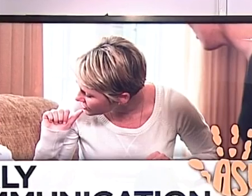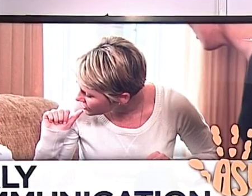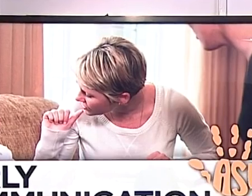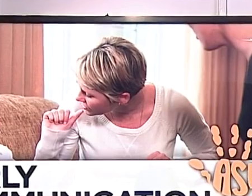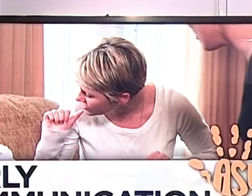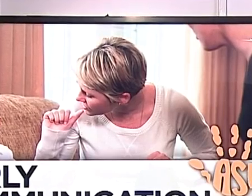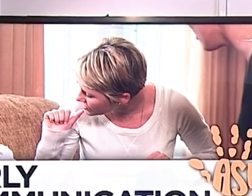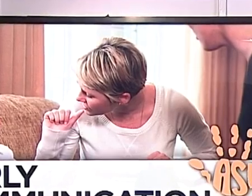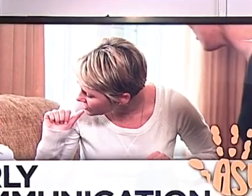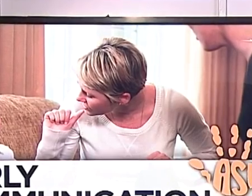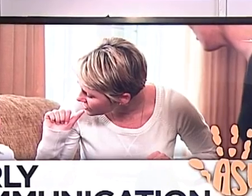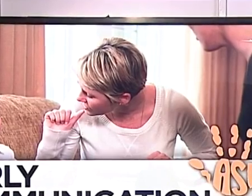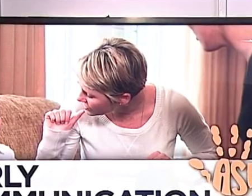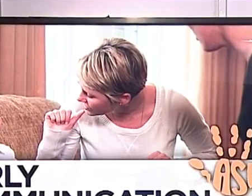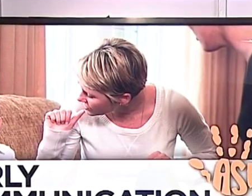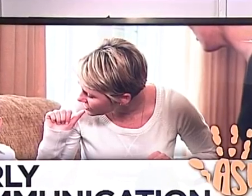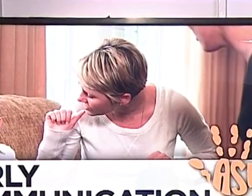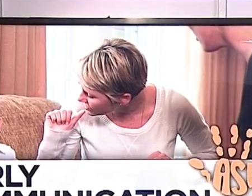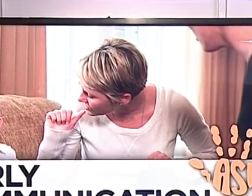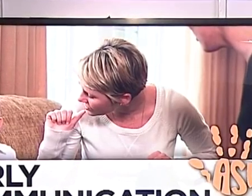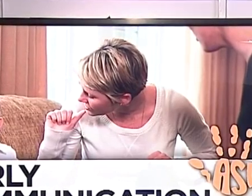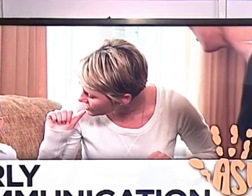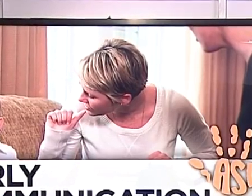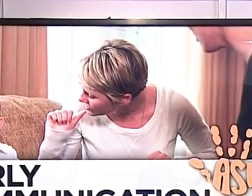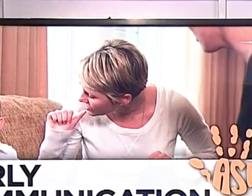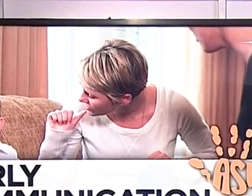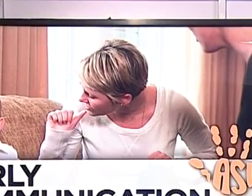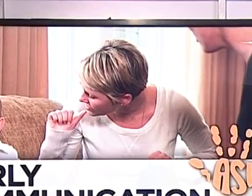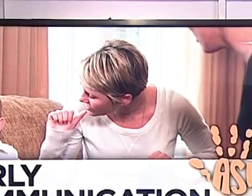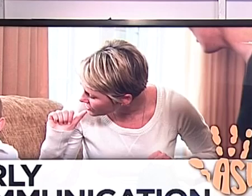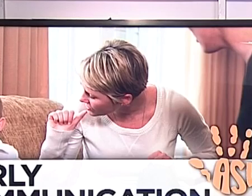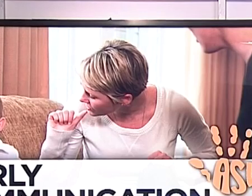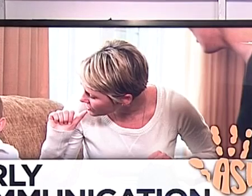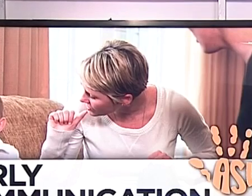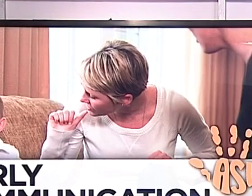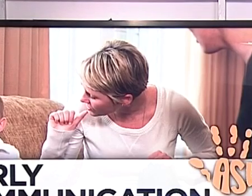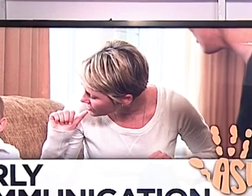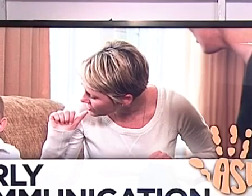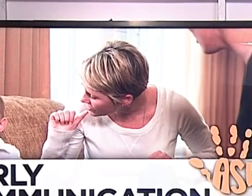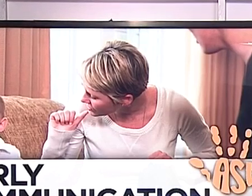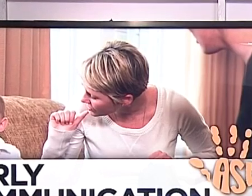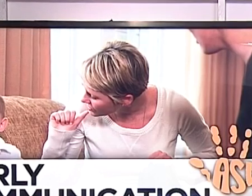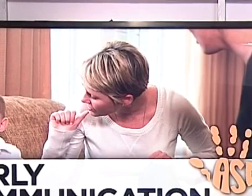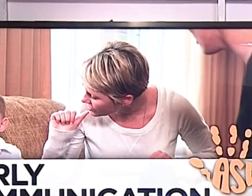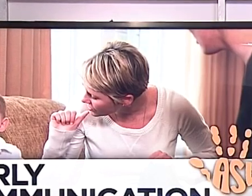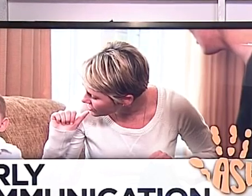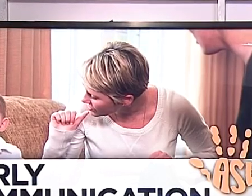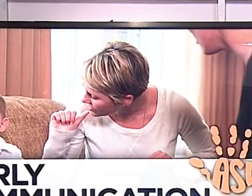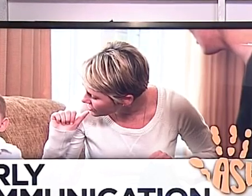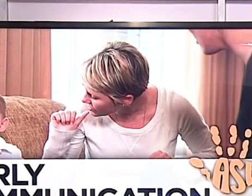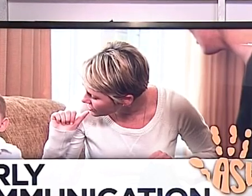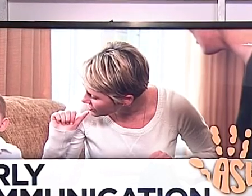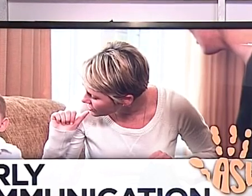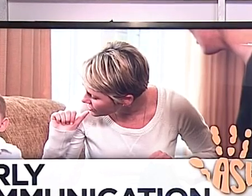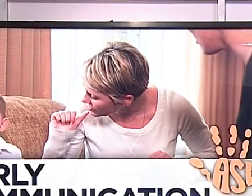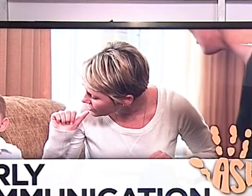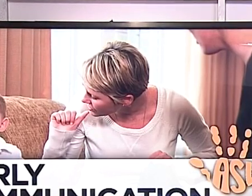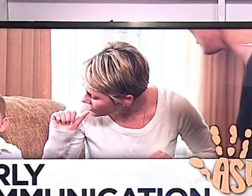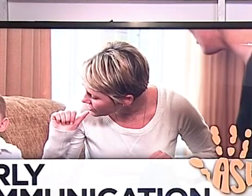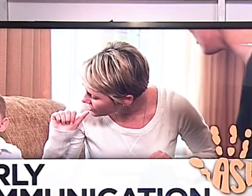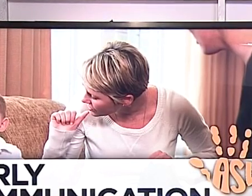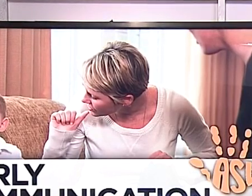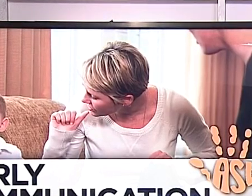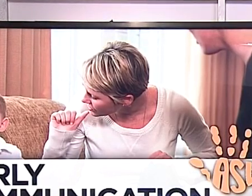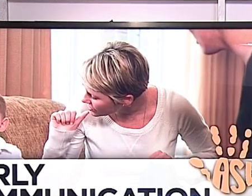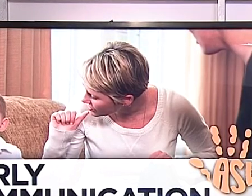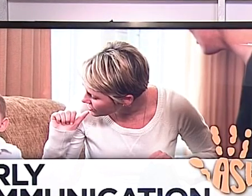answer is no, and there's plenty of research to back that up. We've linked some of that research to our story at woodtv.com. In studio, Emily Linnert,